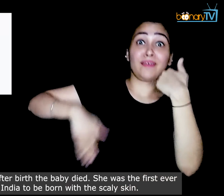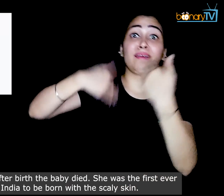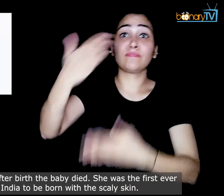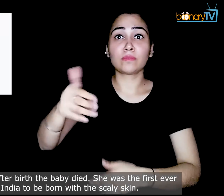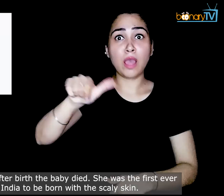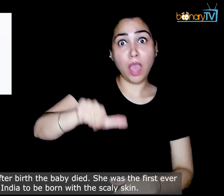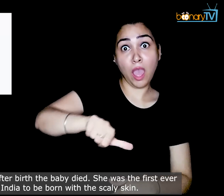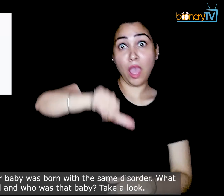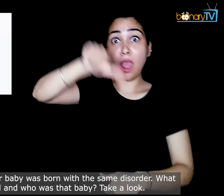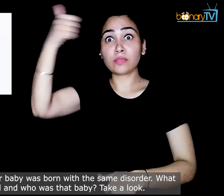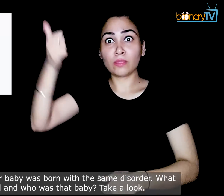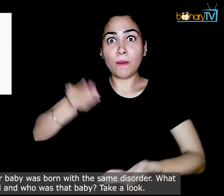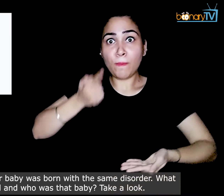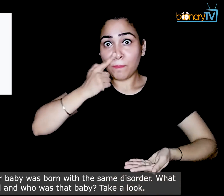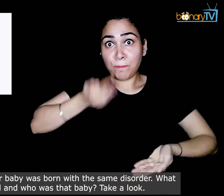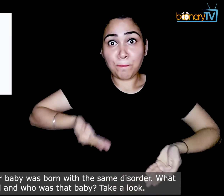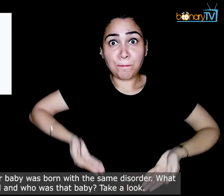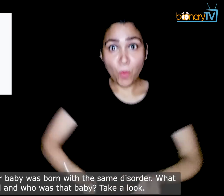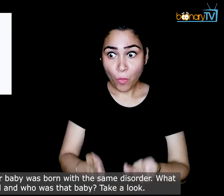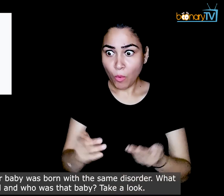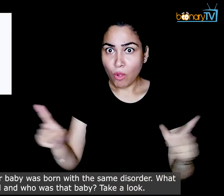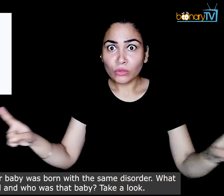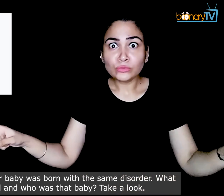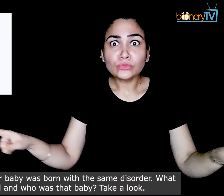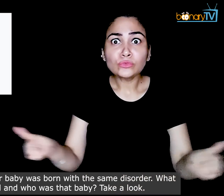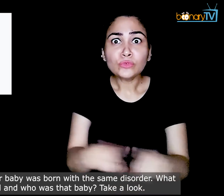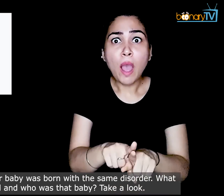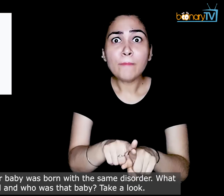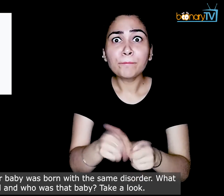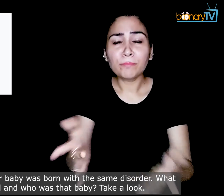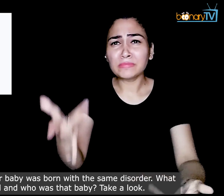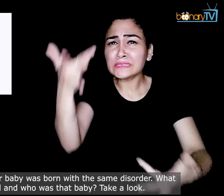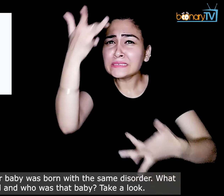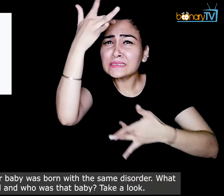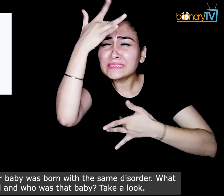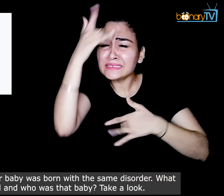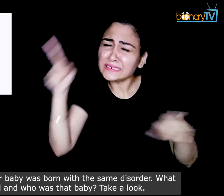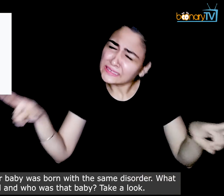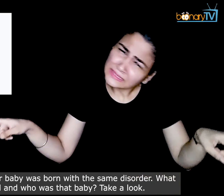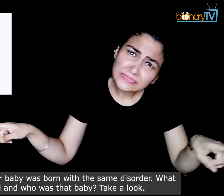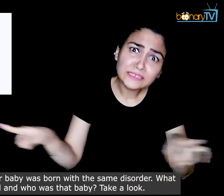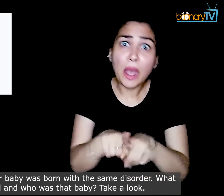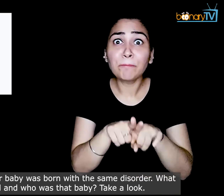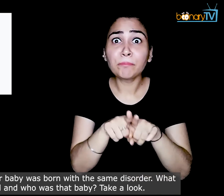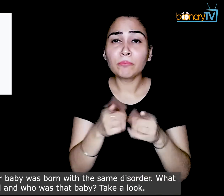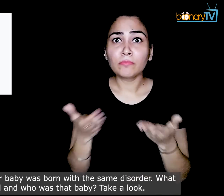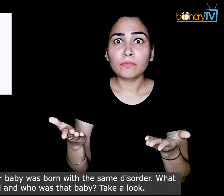skin. After that, another baby was born with the same disorder. What happened and who was that baby?